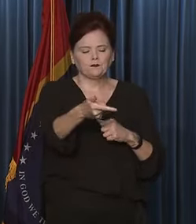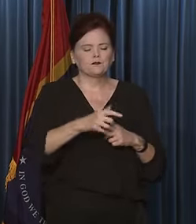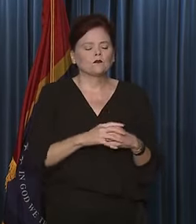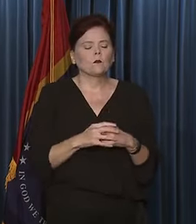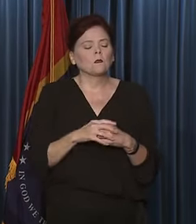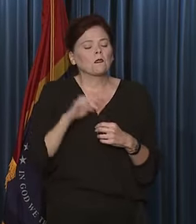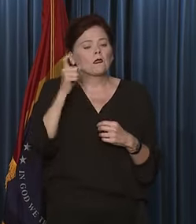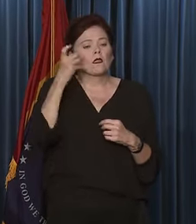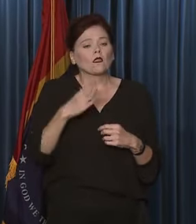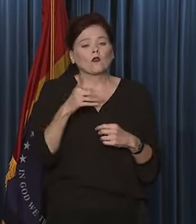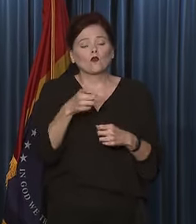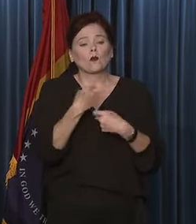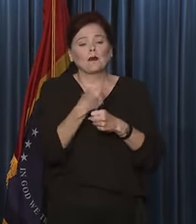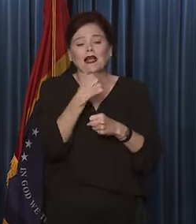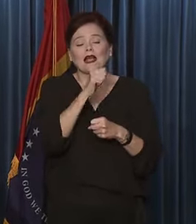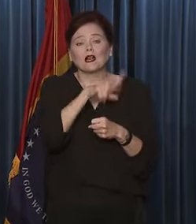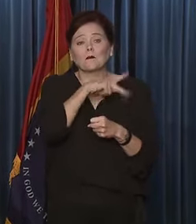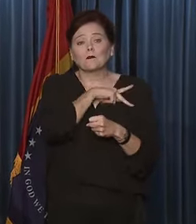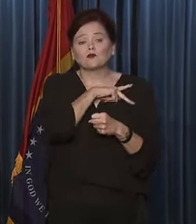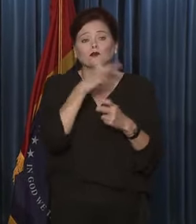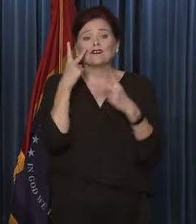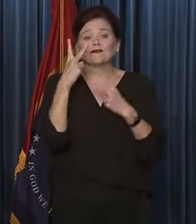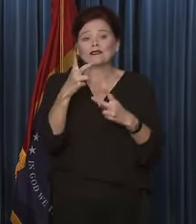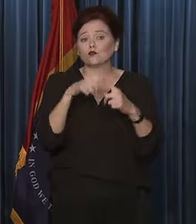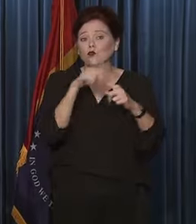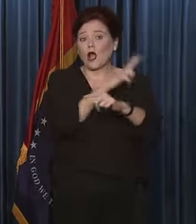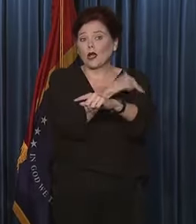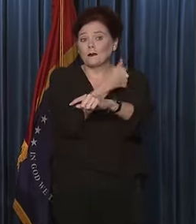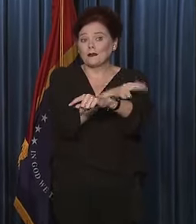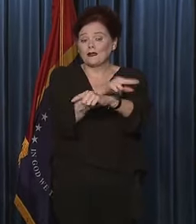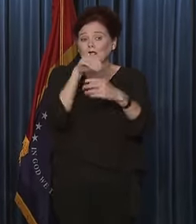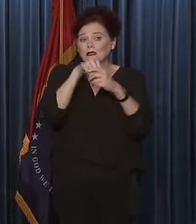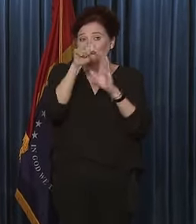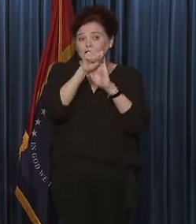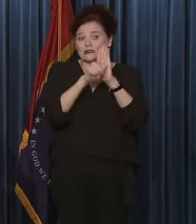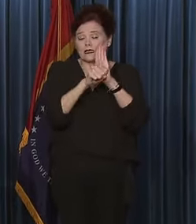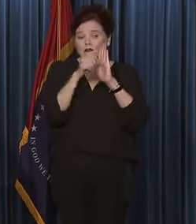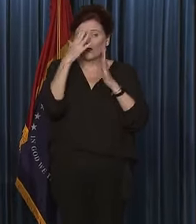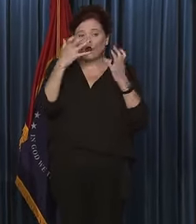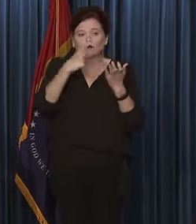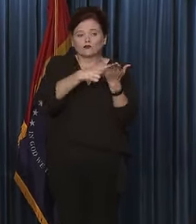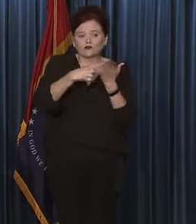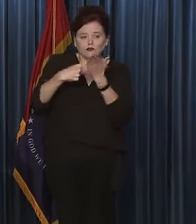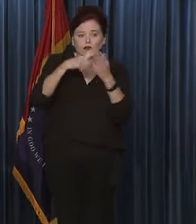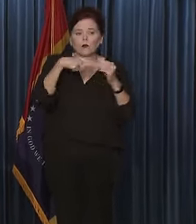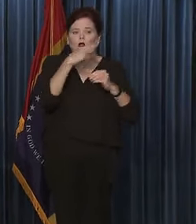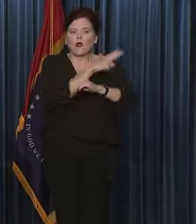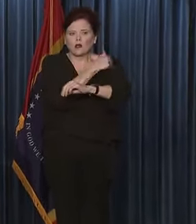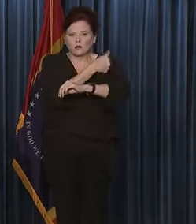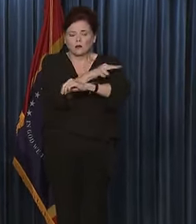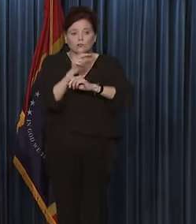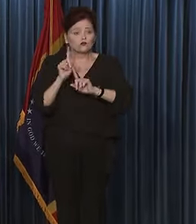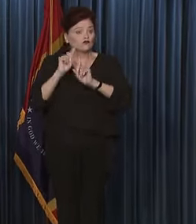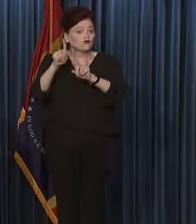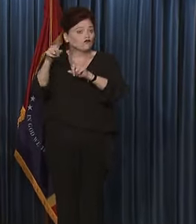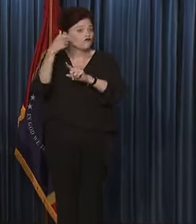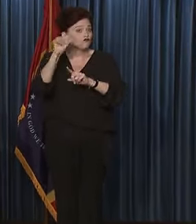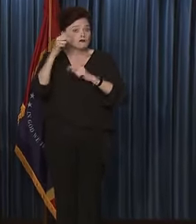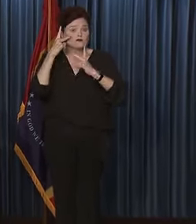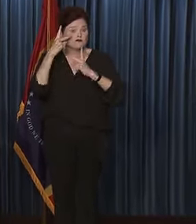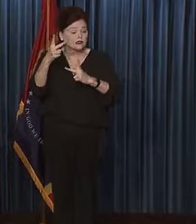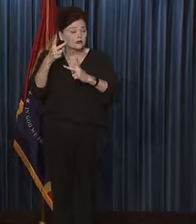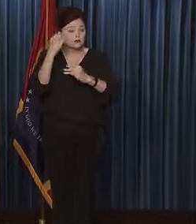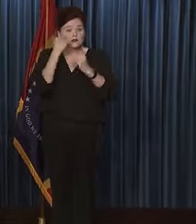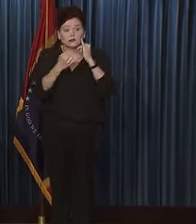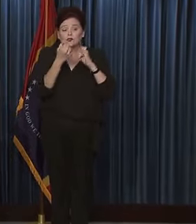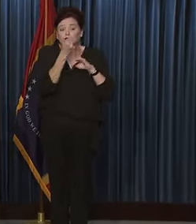have you made any personal visits to any of the hospitals in the state? I know a lot of the conversation today was about hospitals. Have you gone to any of the hospitals in the last